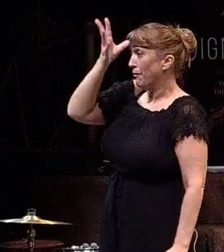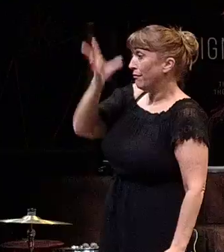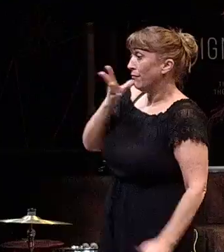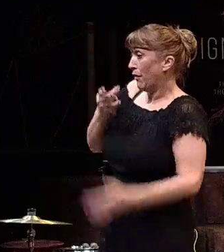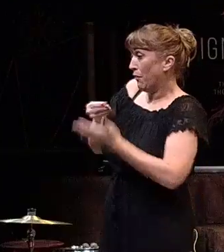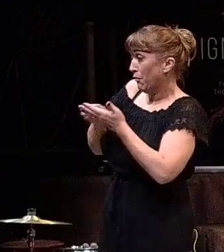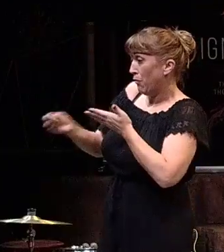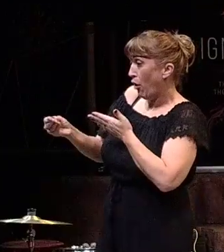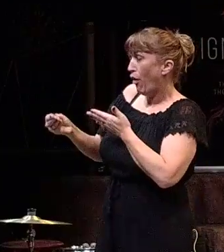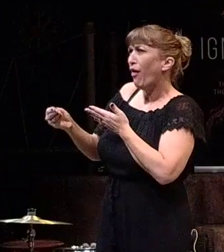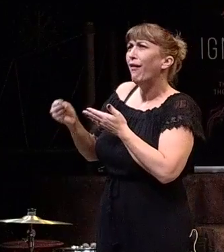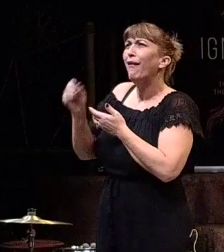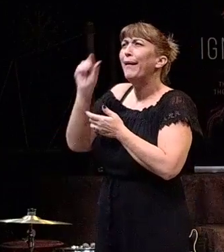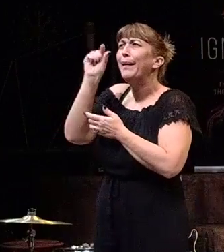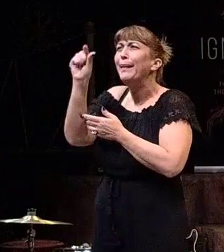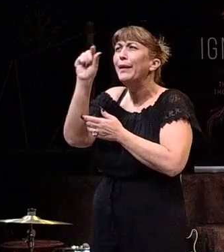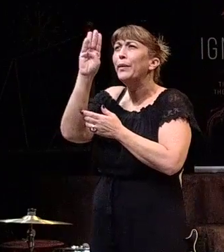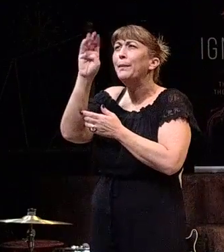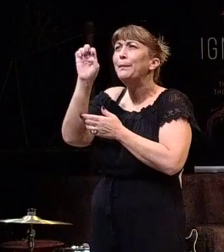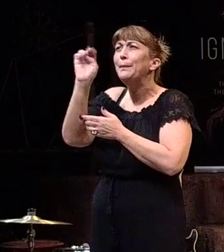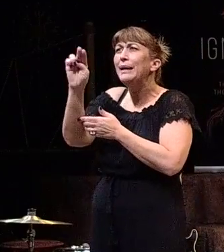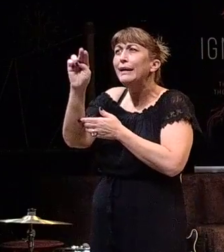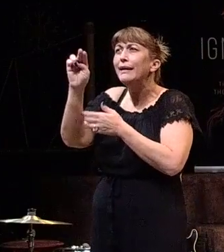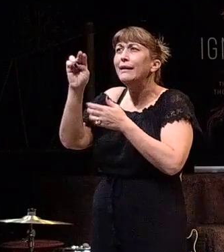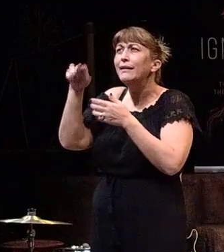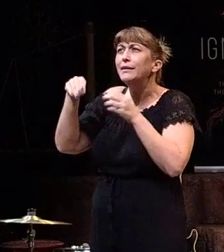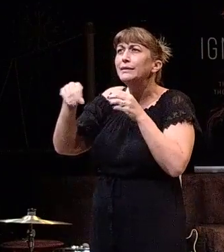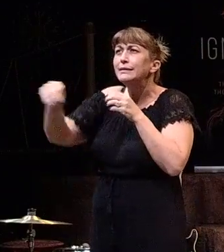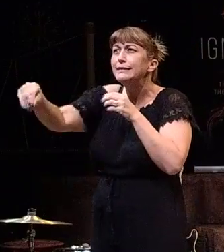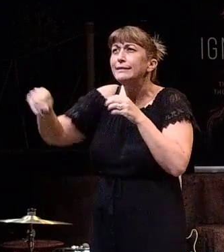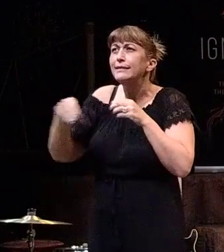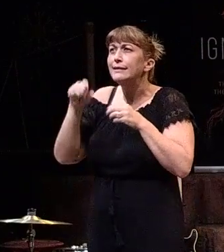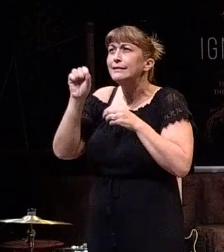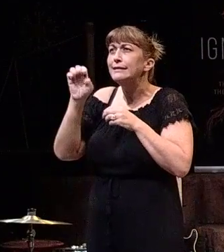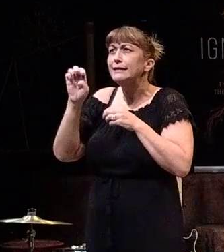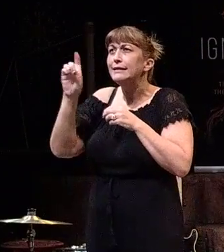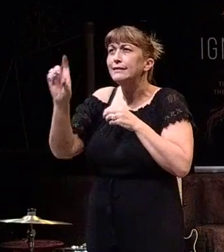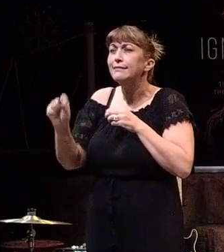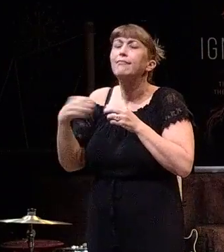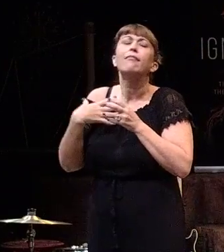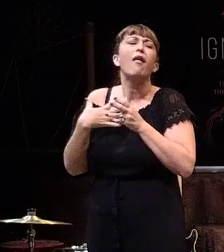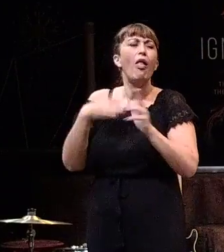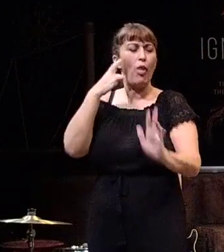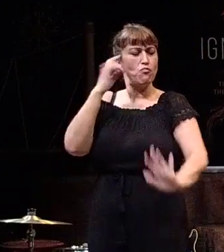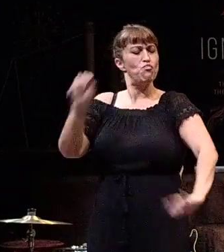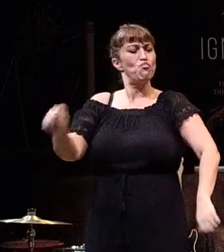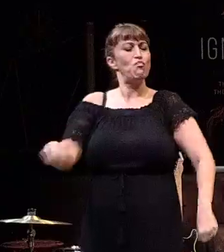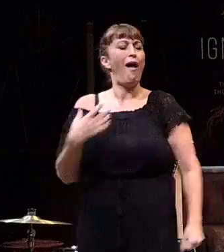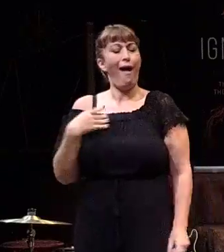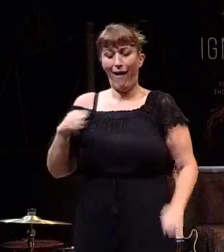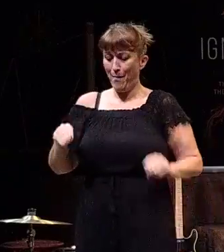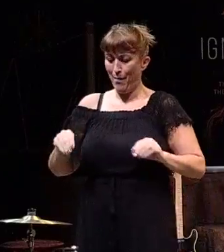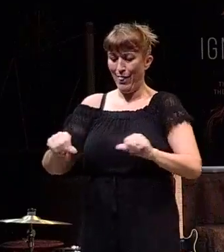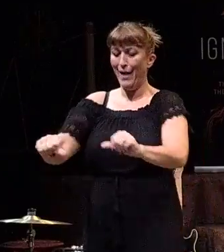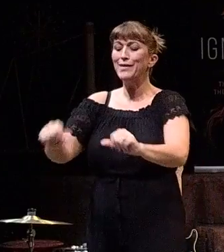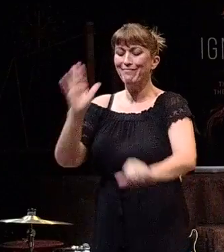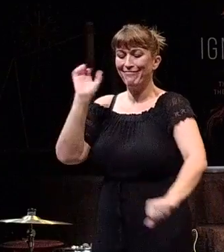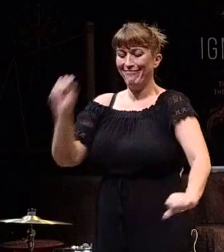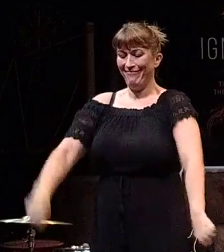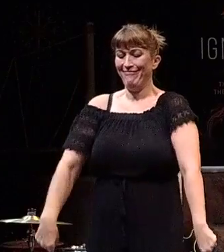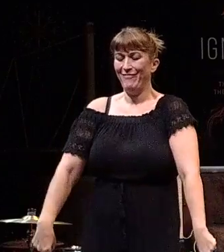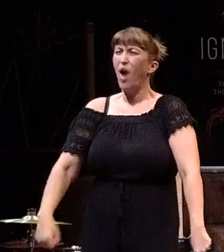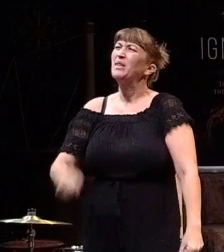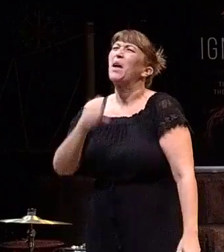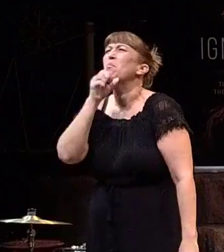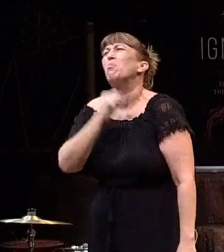these little bean sprouts, the little seeds. And so I thought, you know what I can do is I can plant these. I was like